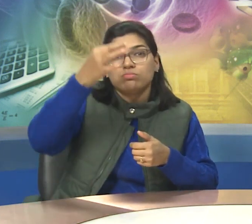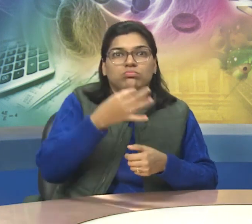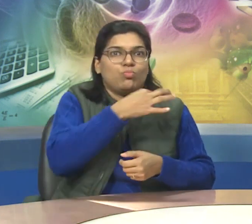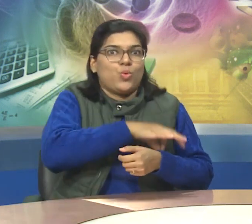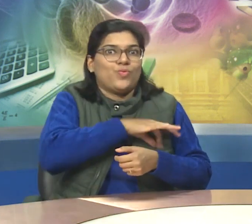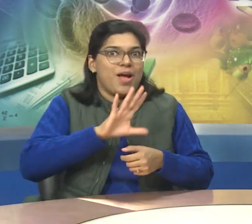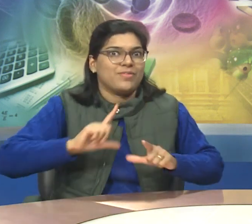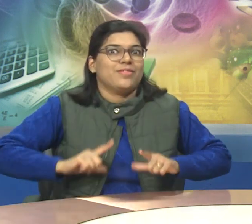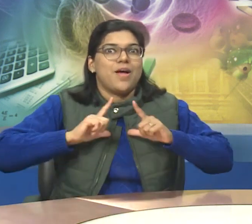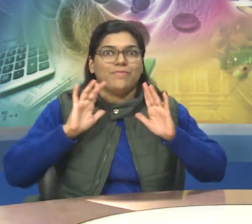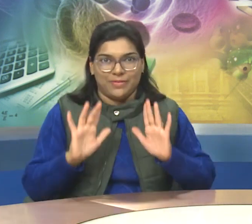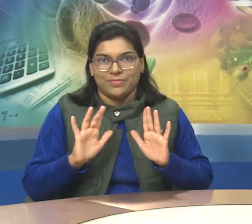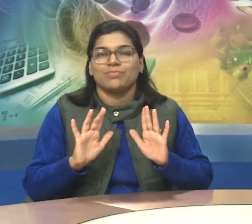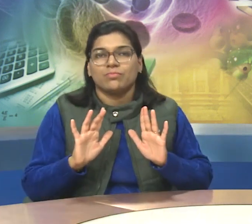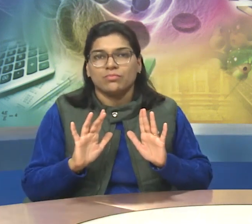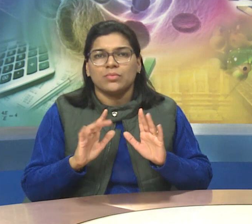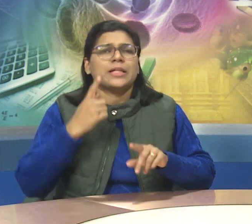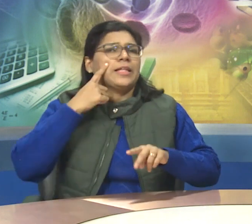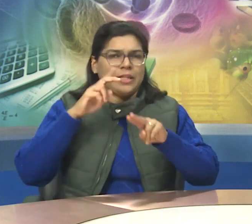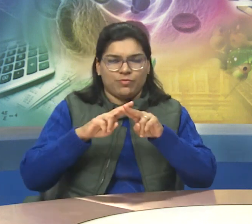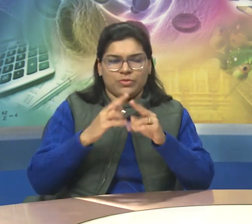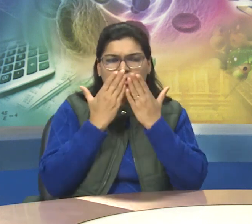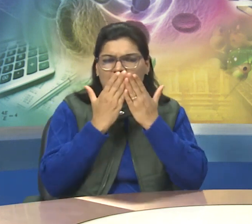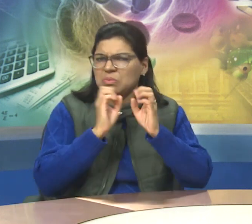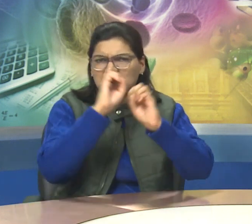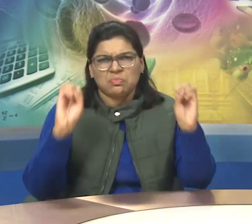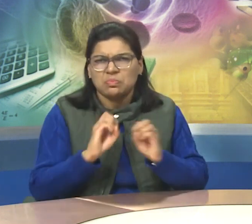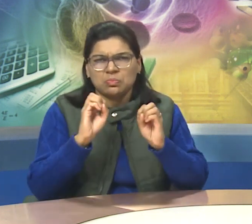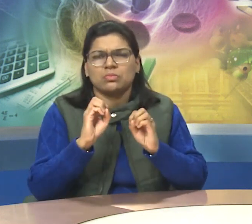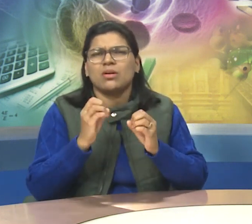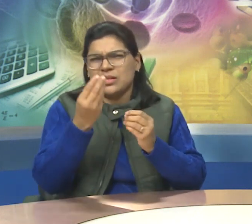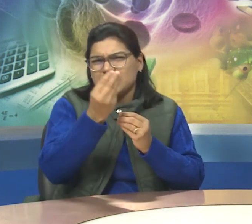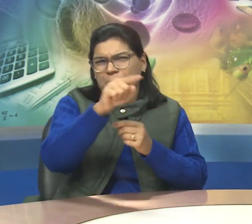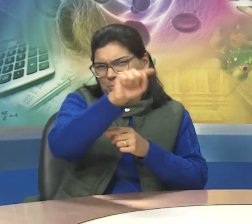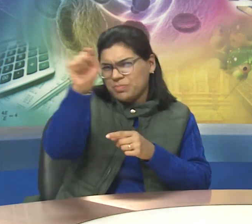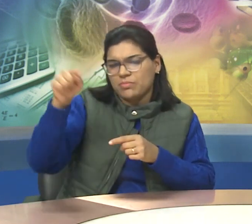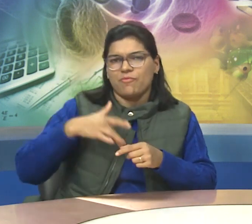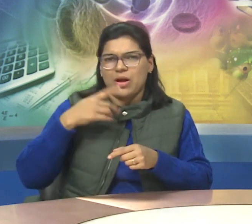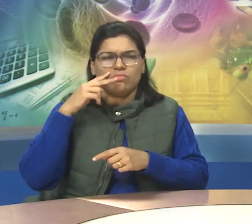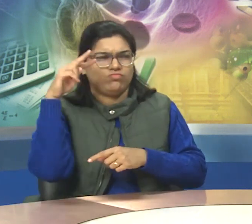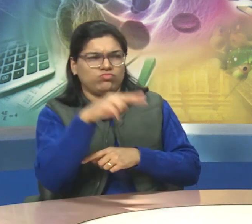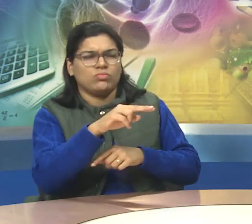in order to earn their living. But